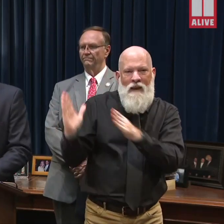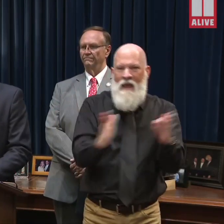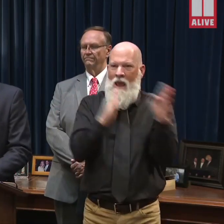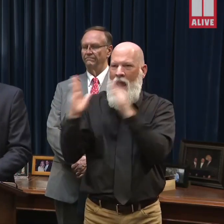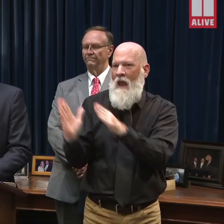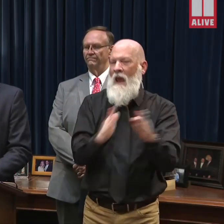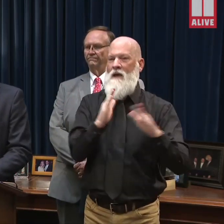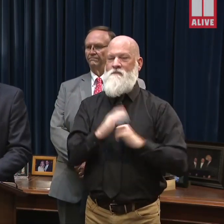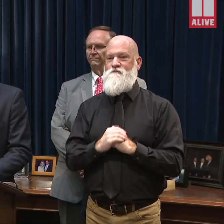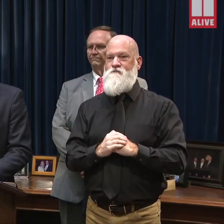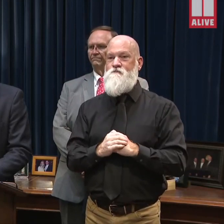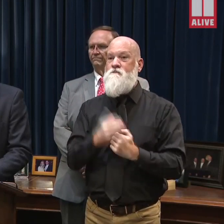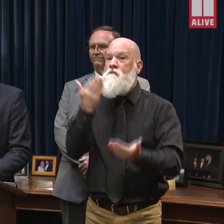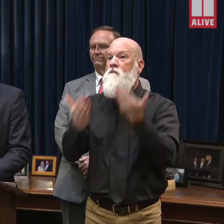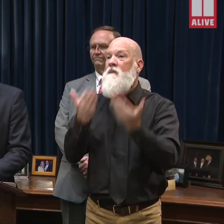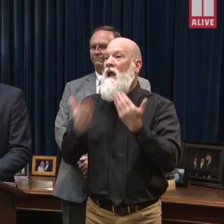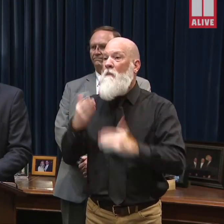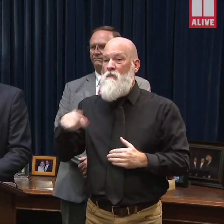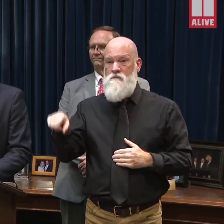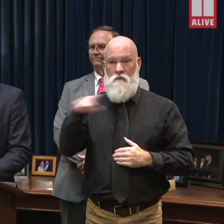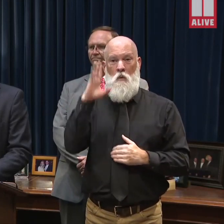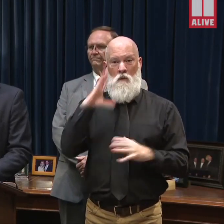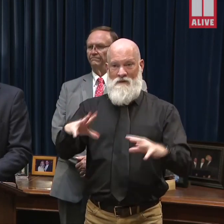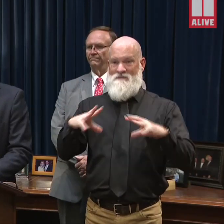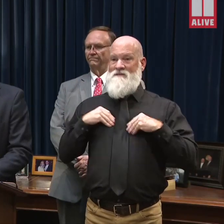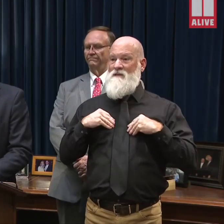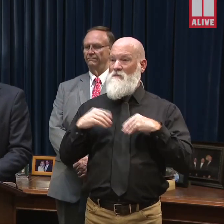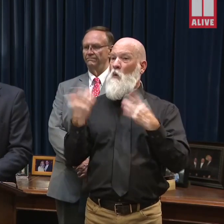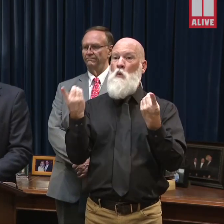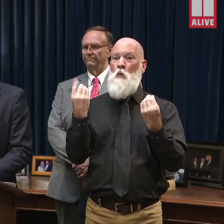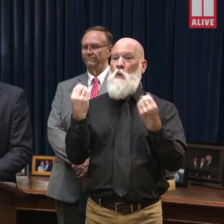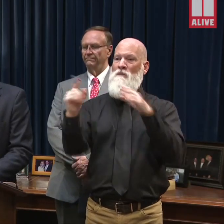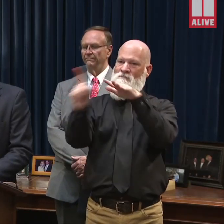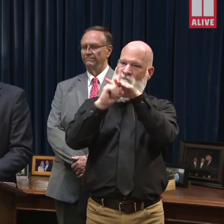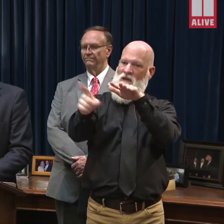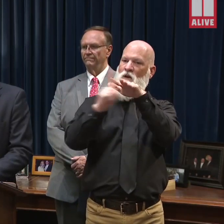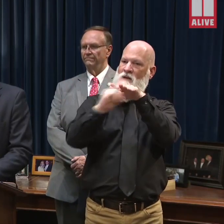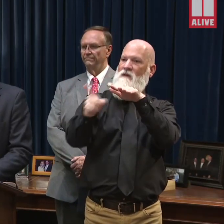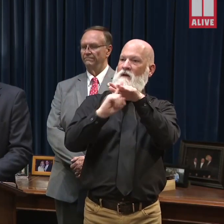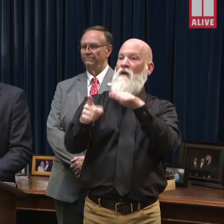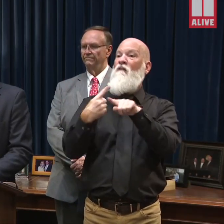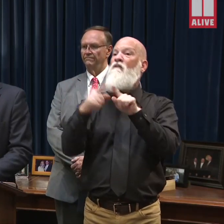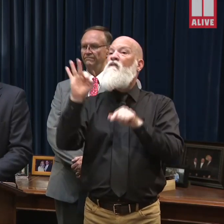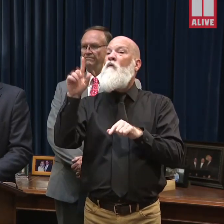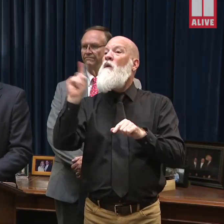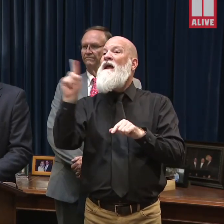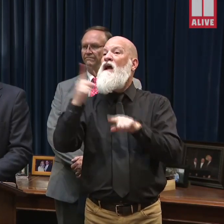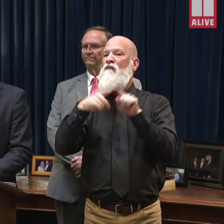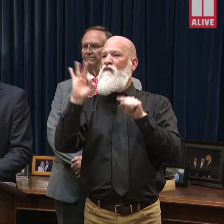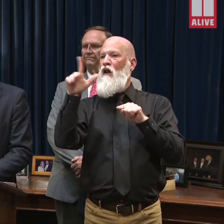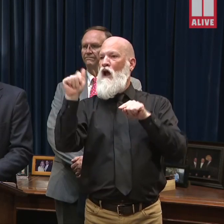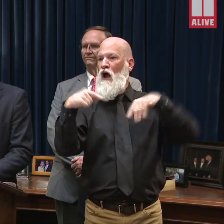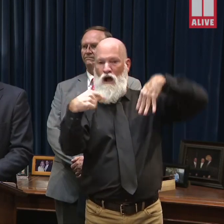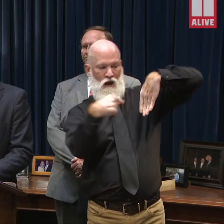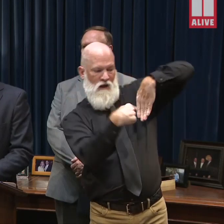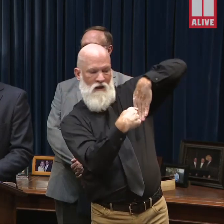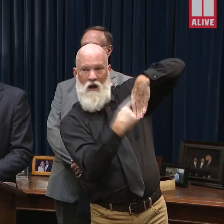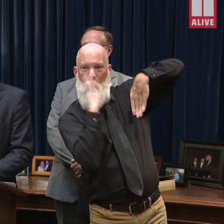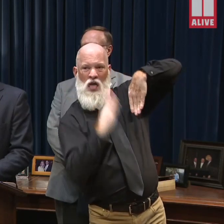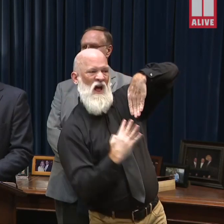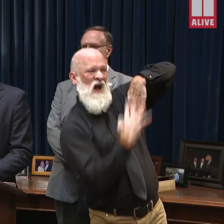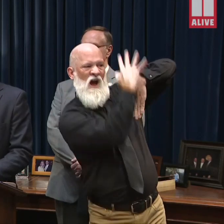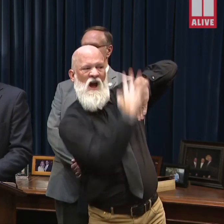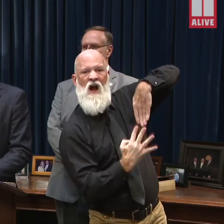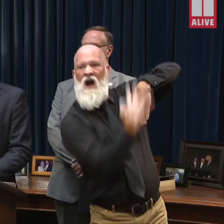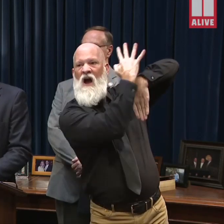into the into Georgia inland from Georgia's coast, and what may what that may mean for traffic on our